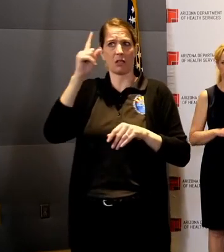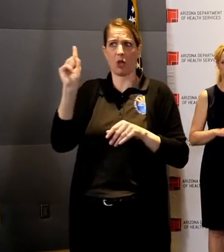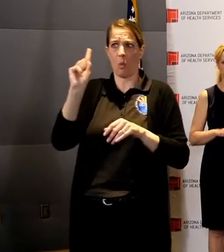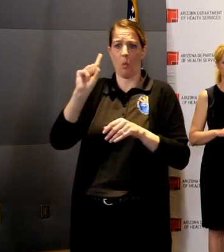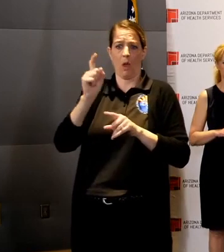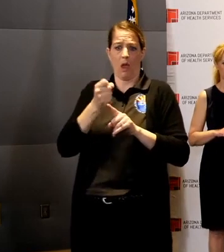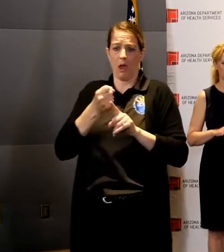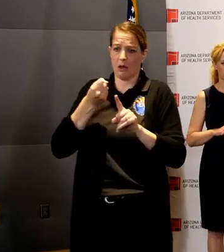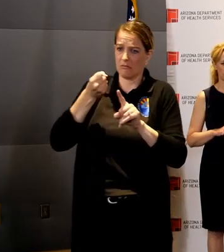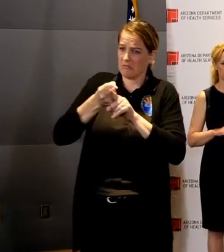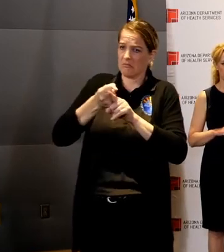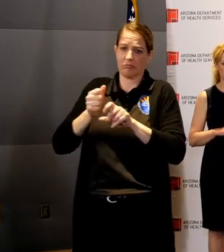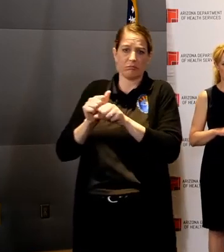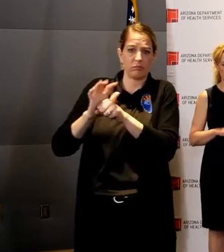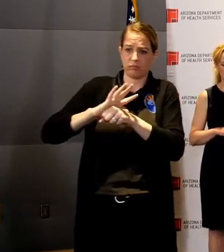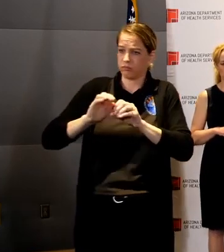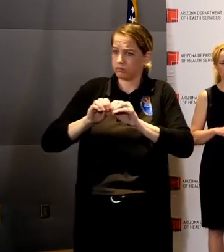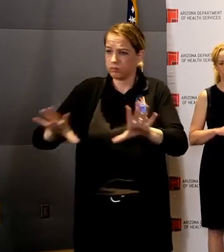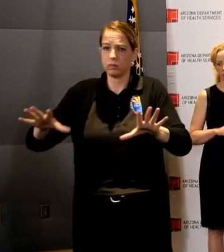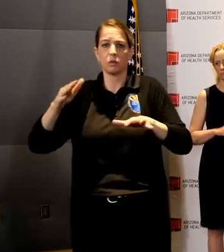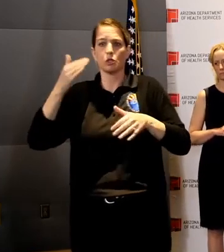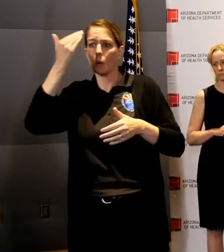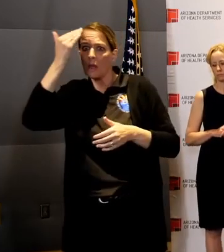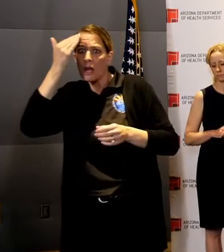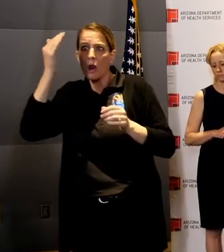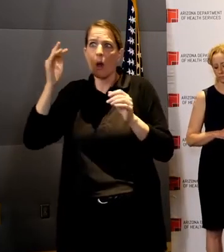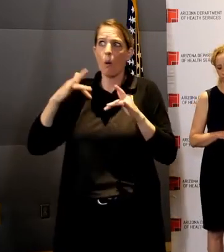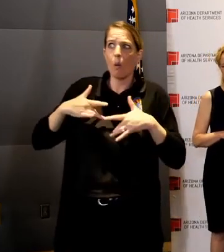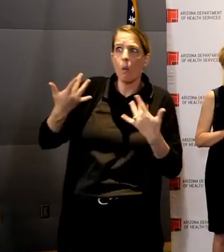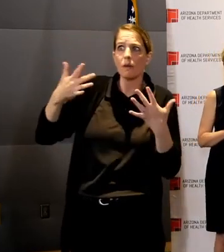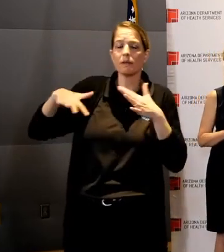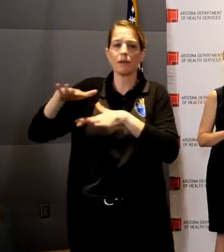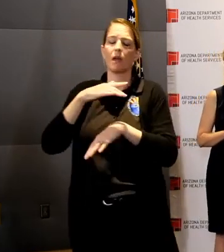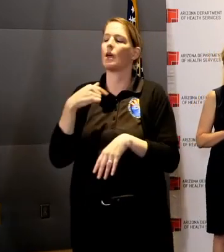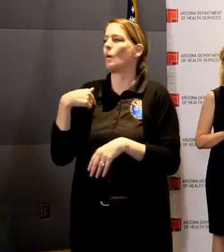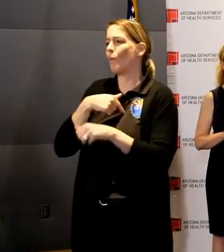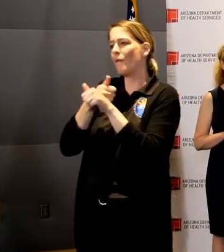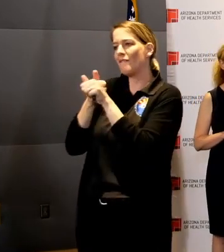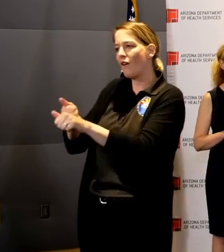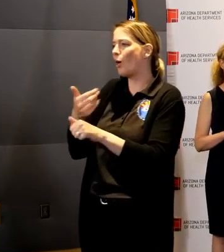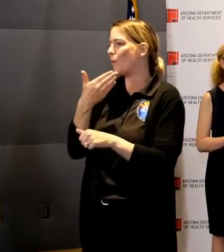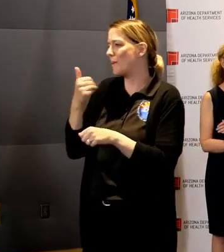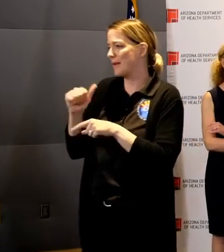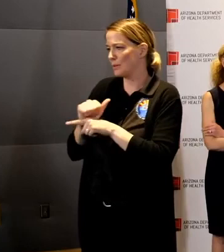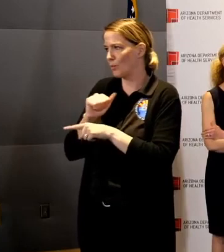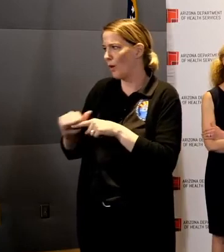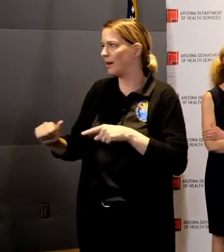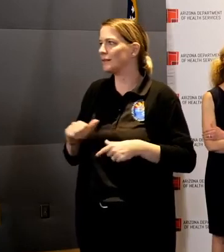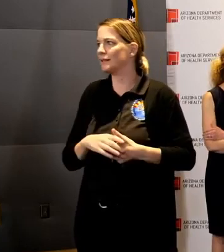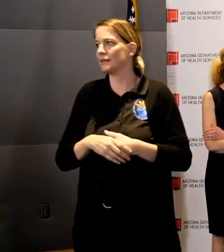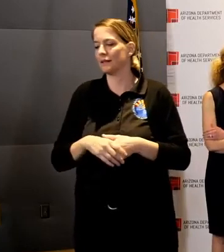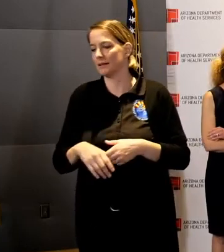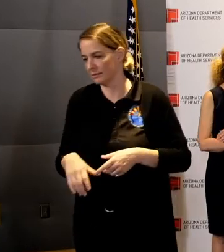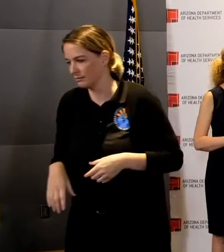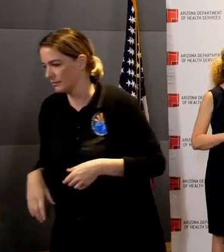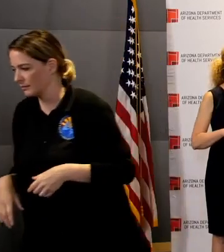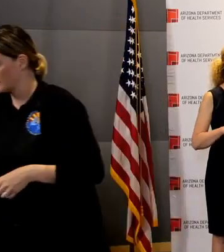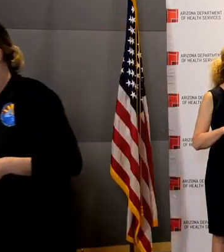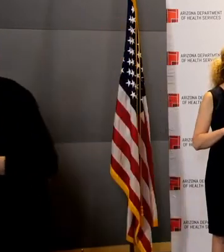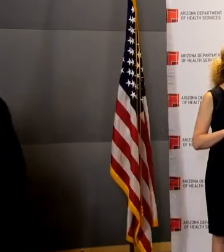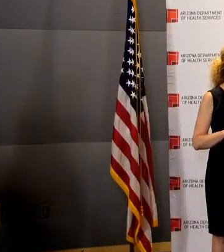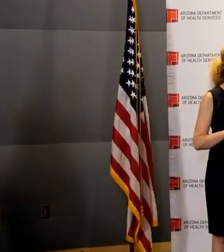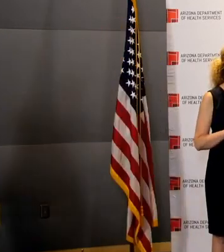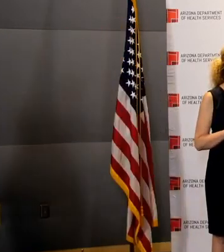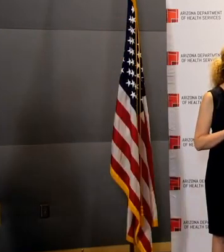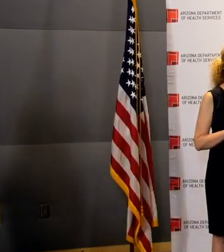What's going on? We're following best practices. And like I said, I'm, I'm working with Dr. Cara Christ on this. One more program. Uh, your friend, Bill Gates got